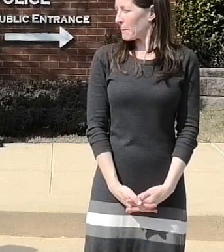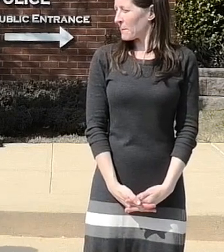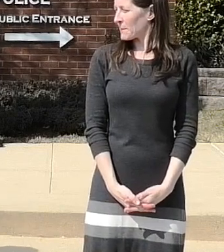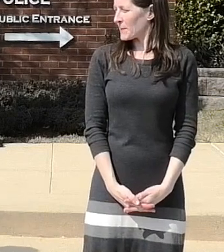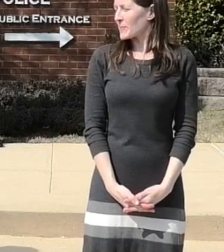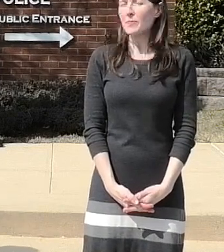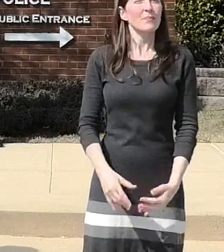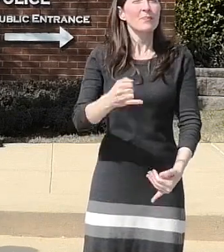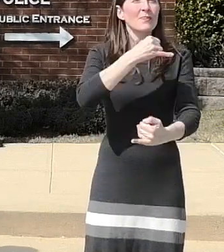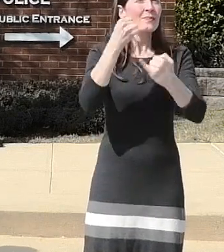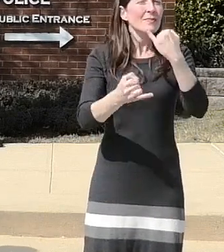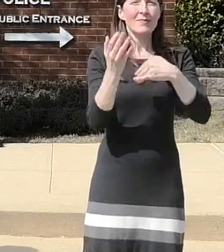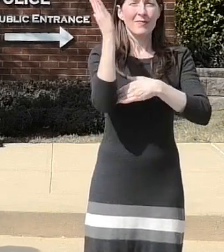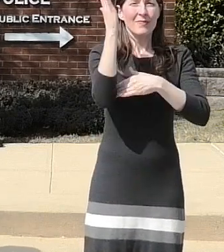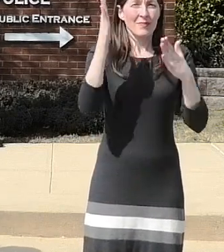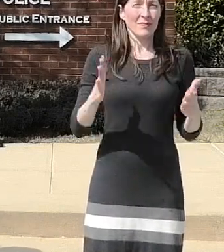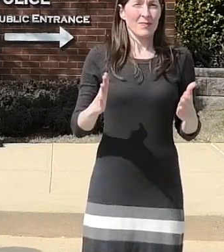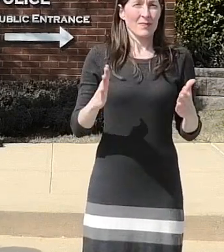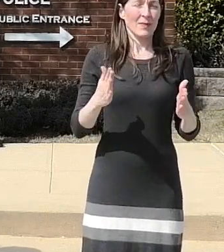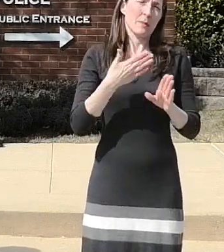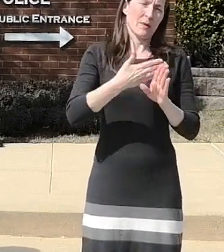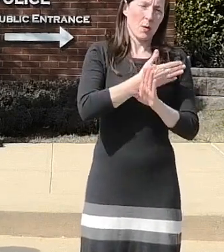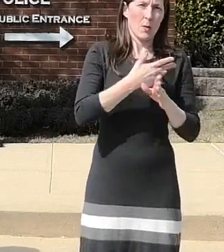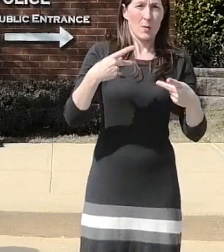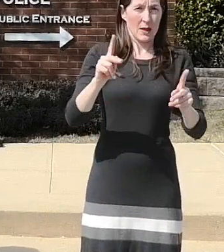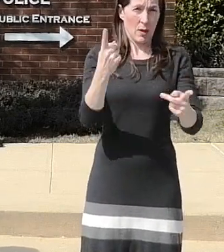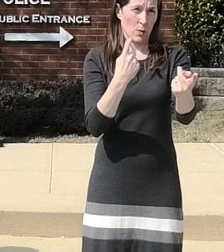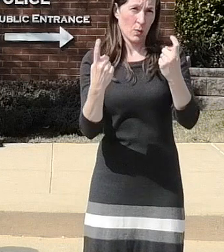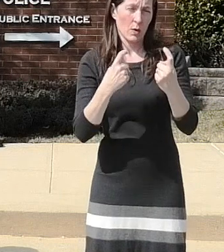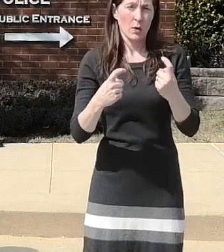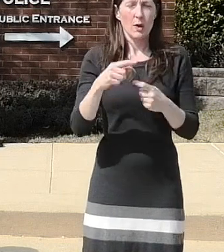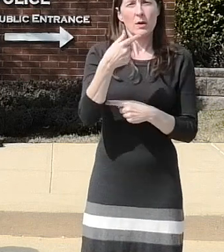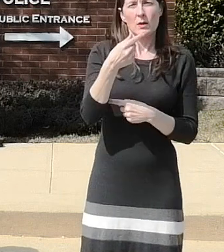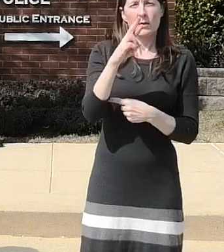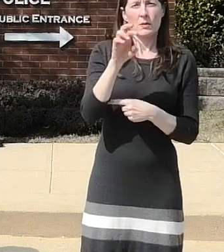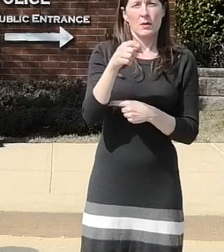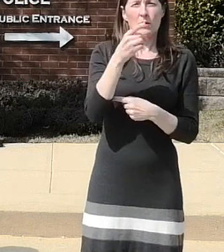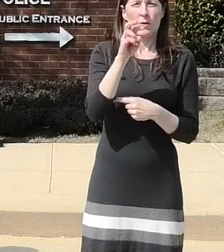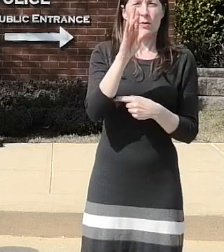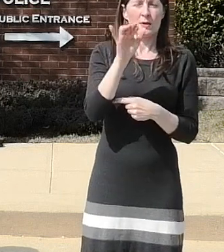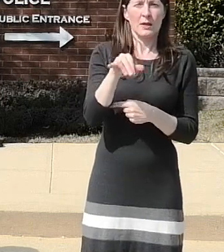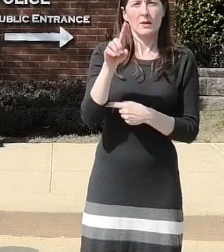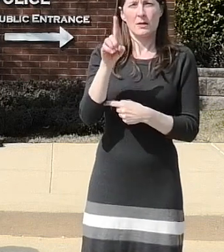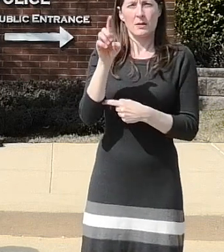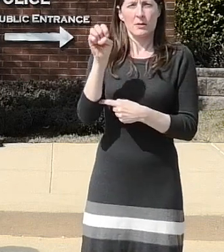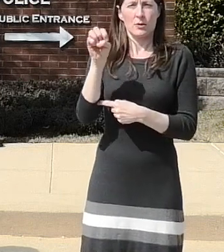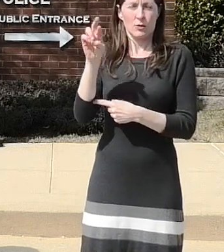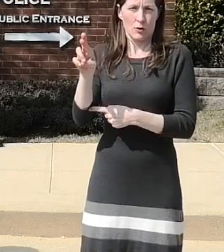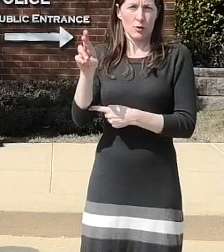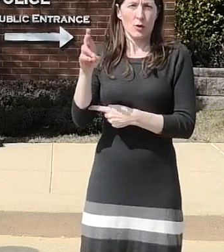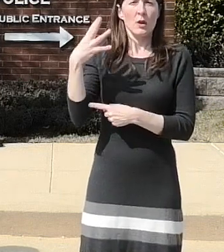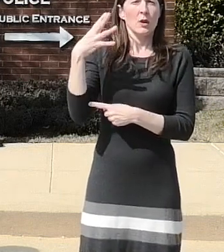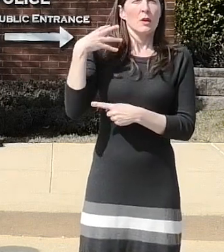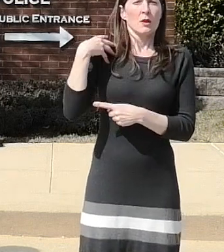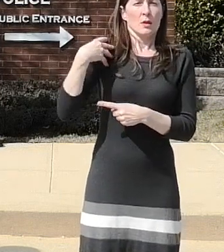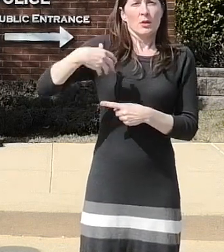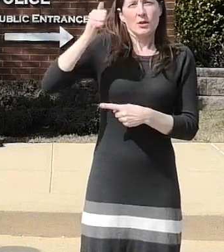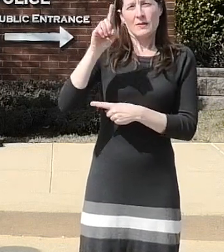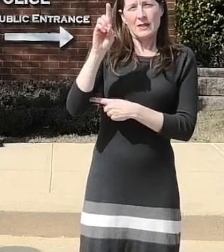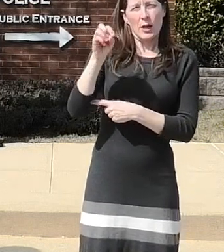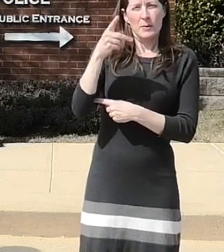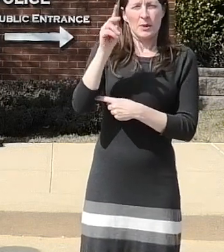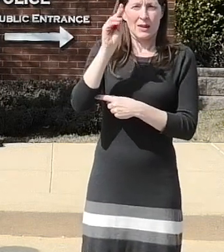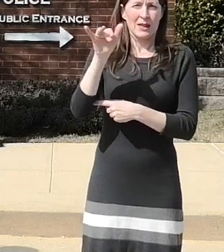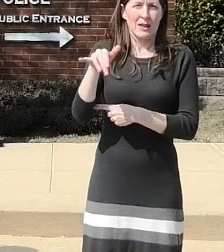our final speaker before we open up for questions is gregory durr the chief deputy from the state fire marshal's office